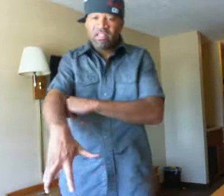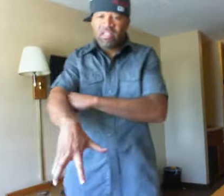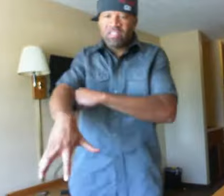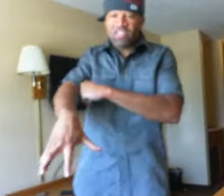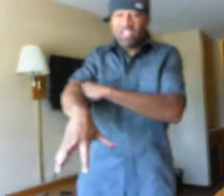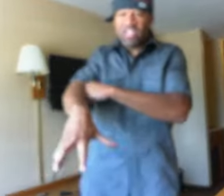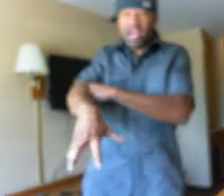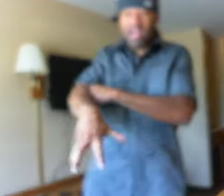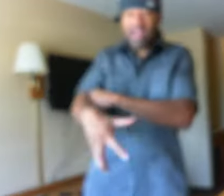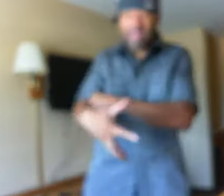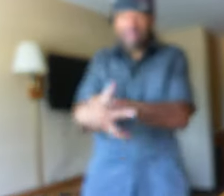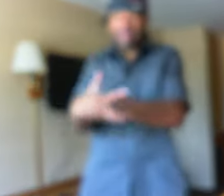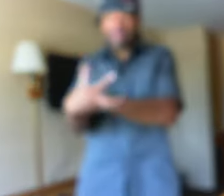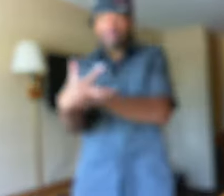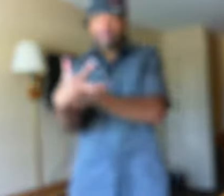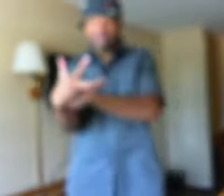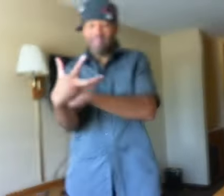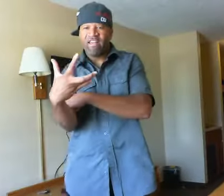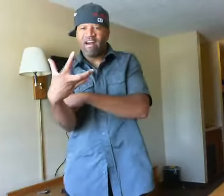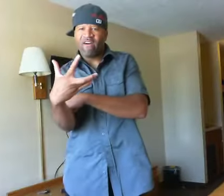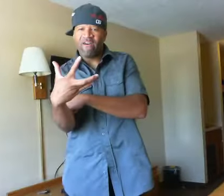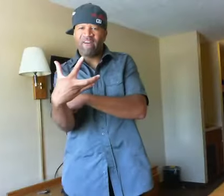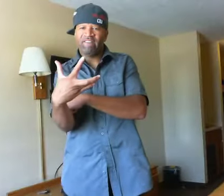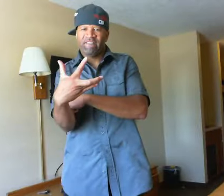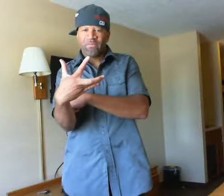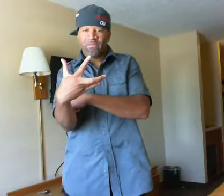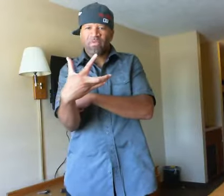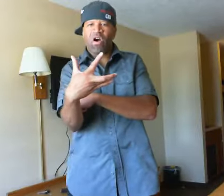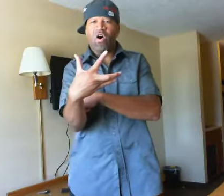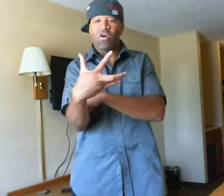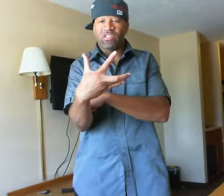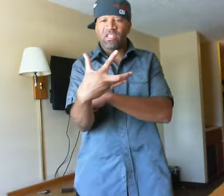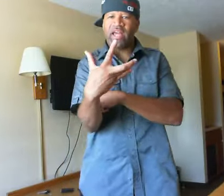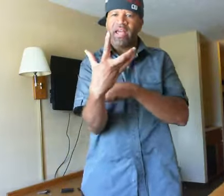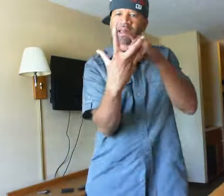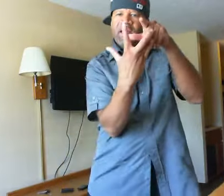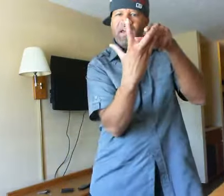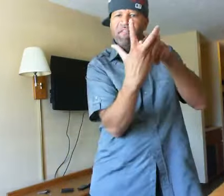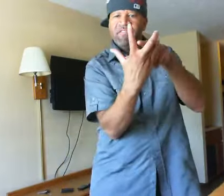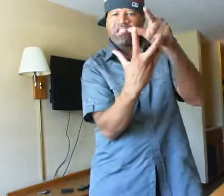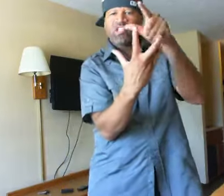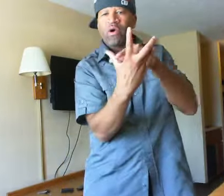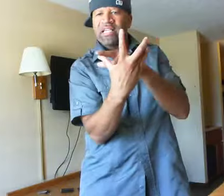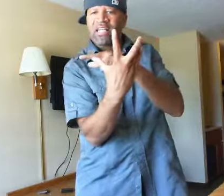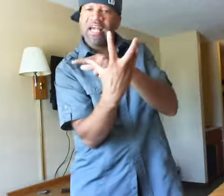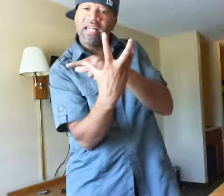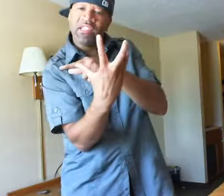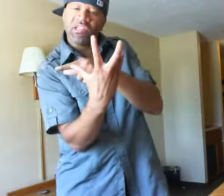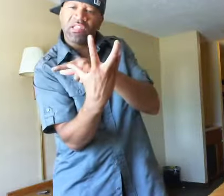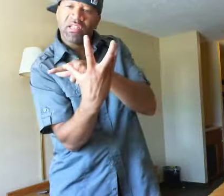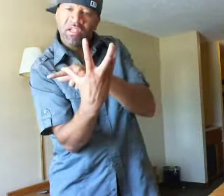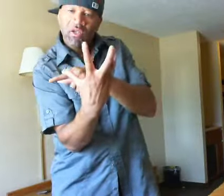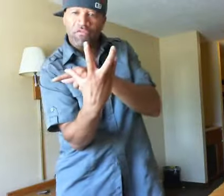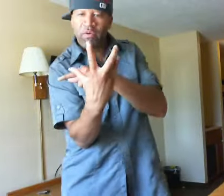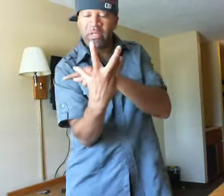It's G.K. All Yeah. All day. Victorious ladies. You feel me?